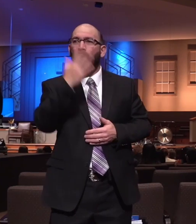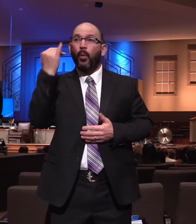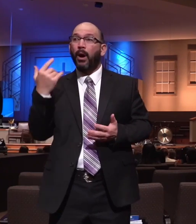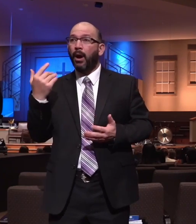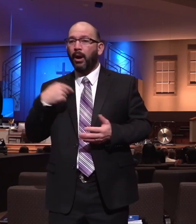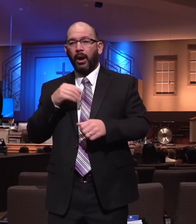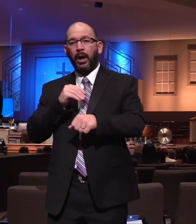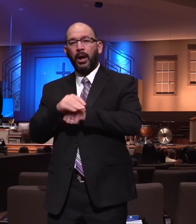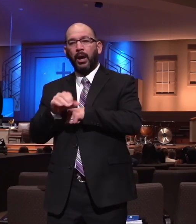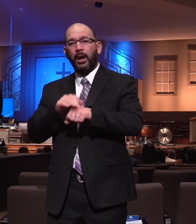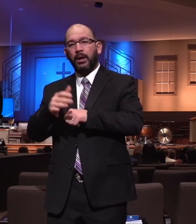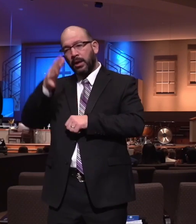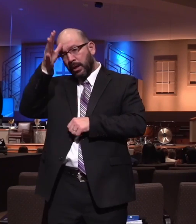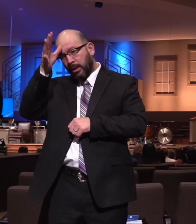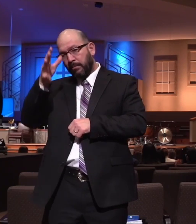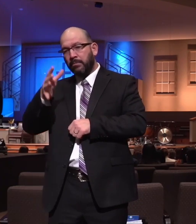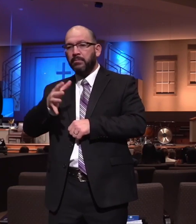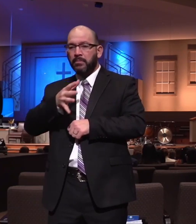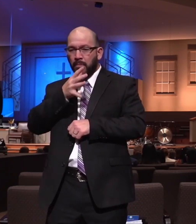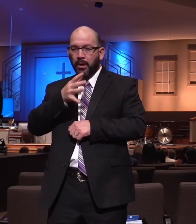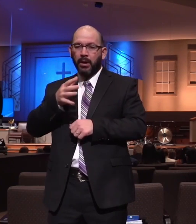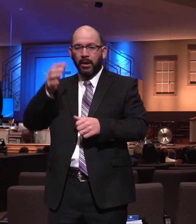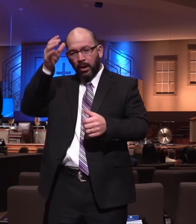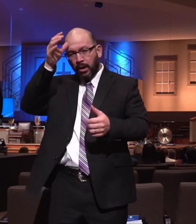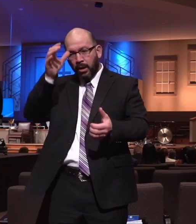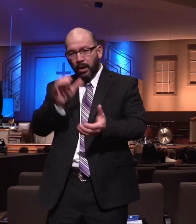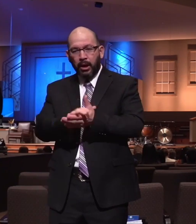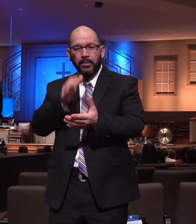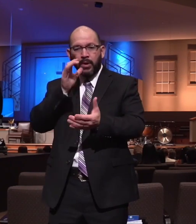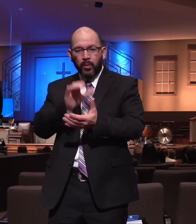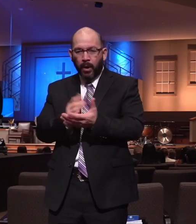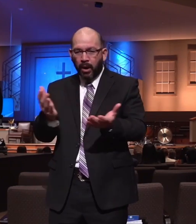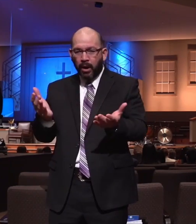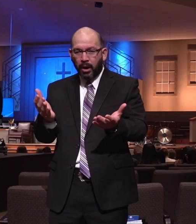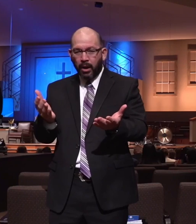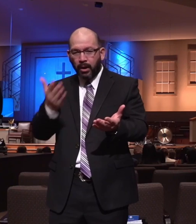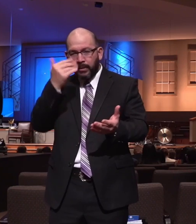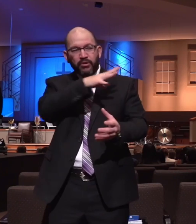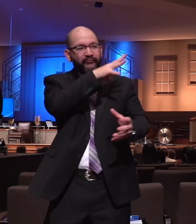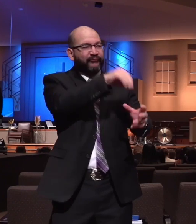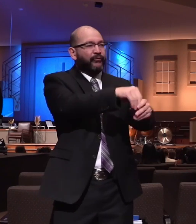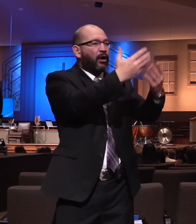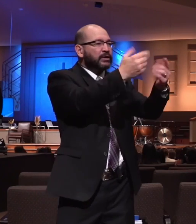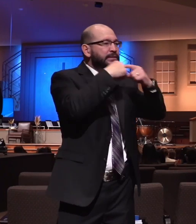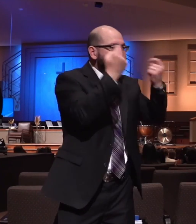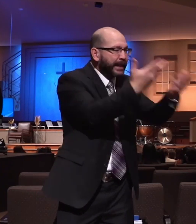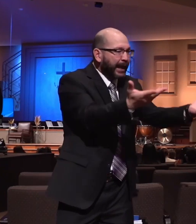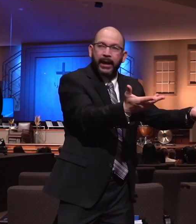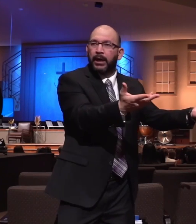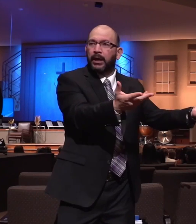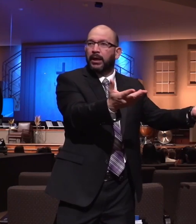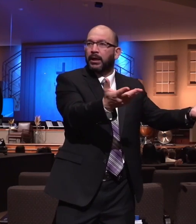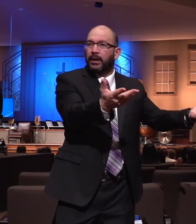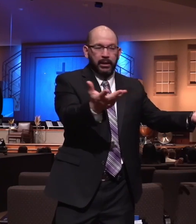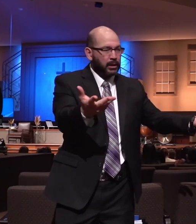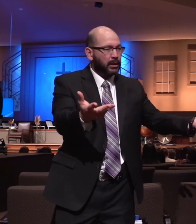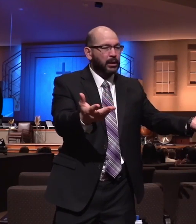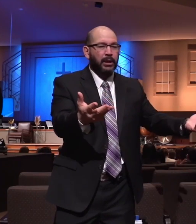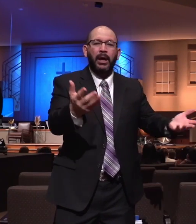pastor does trying to put marriages together or get men off their pornography or whatever the case might be, if you just get back into the Word of God, it